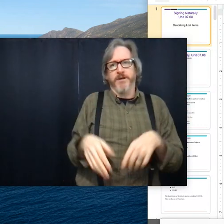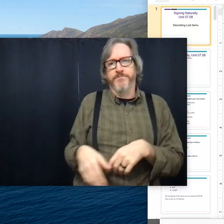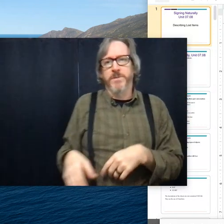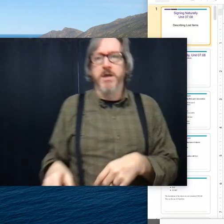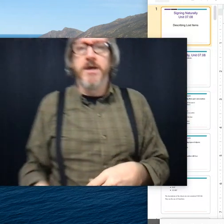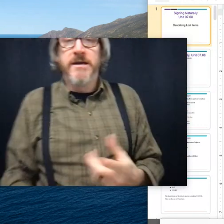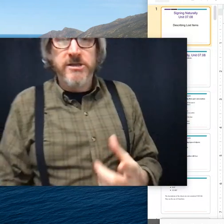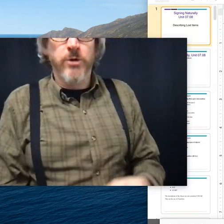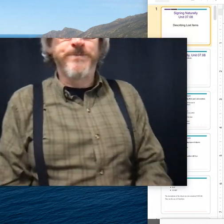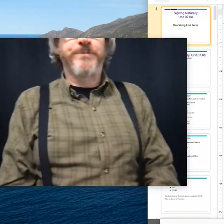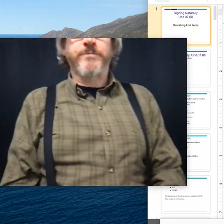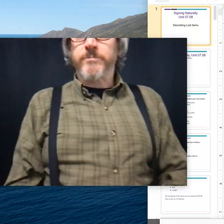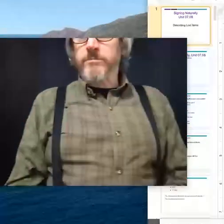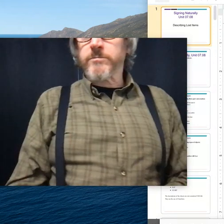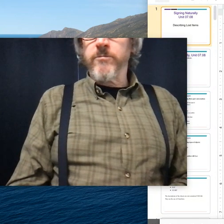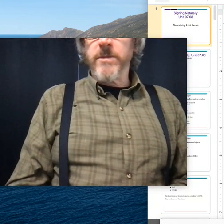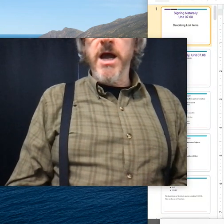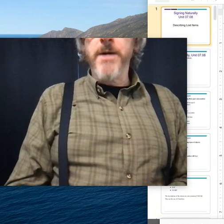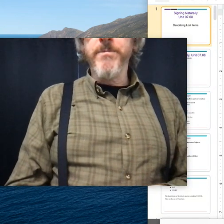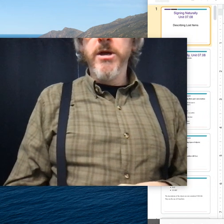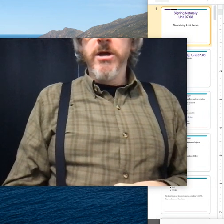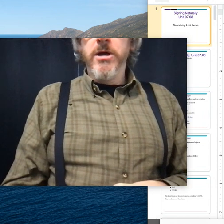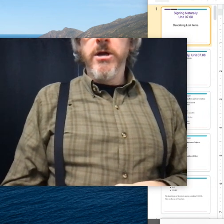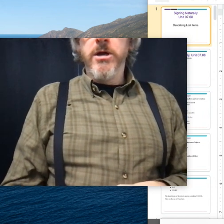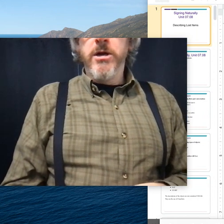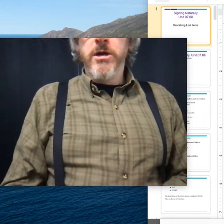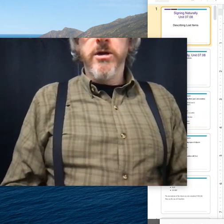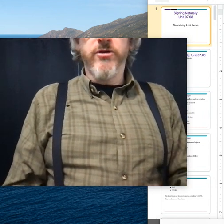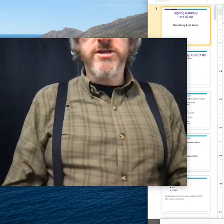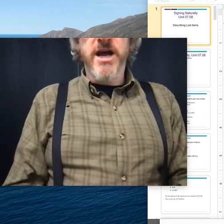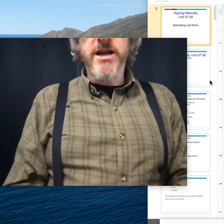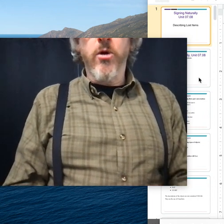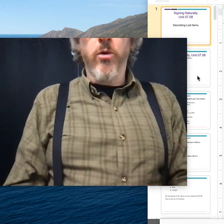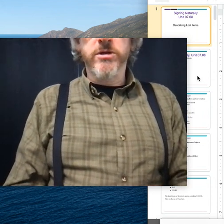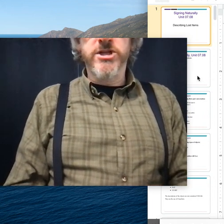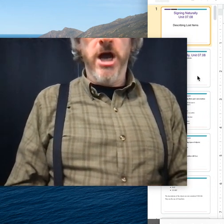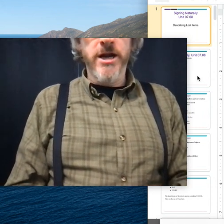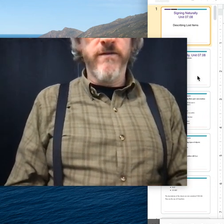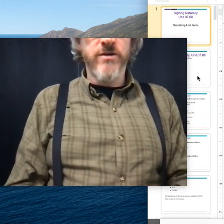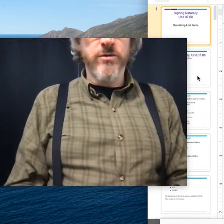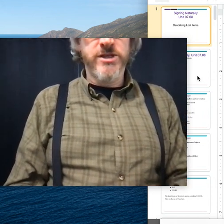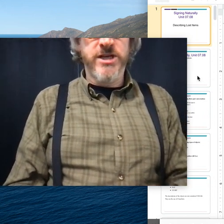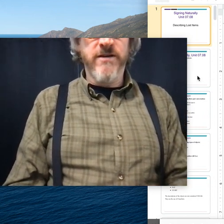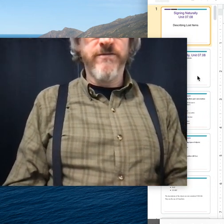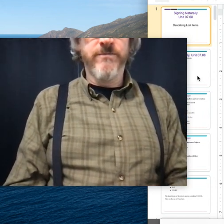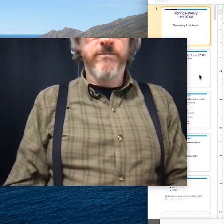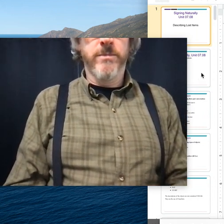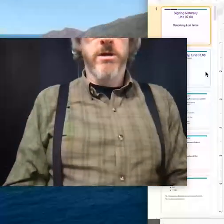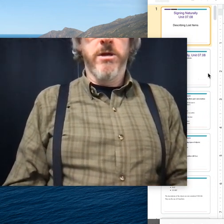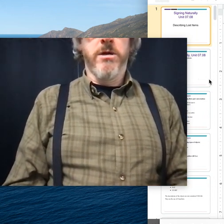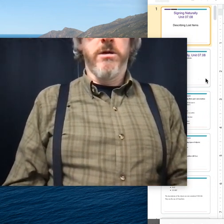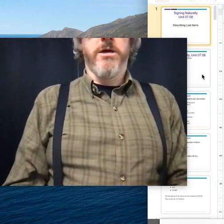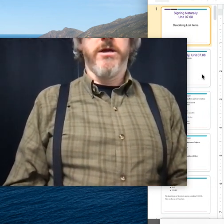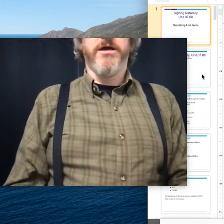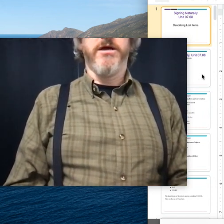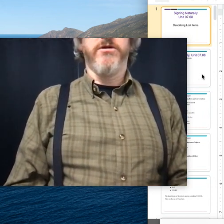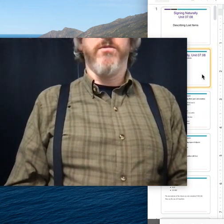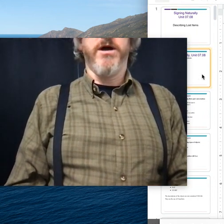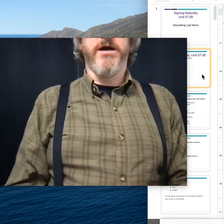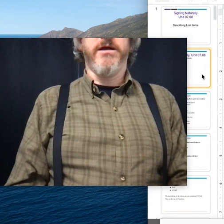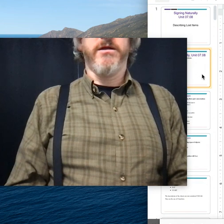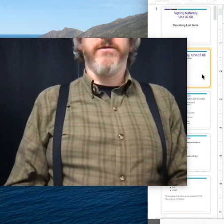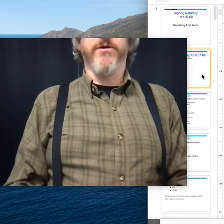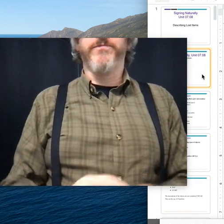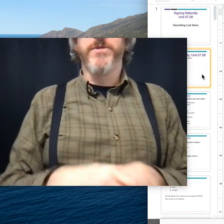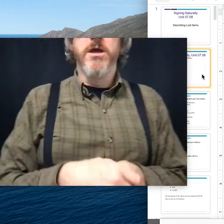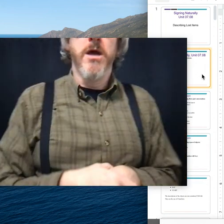clarifying. So there's not a whole ton of new stuff. And I don't know